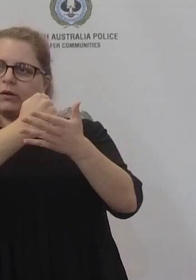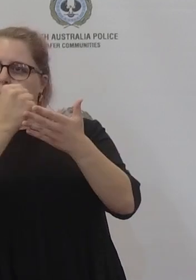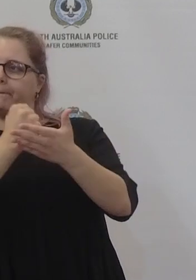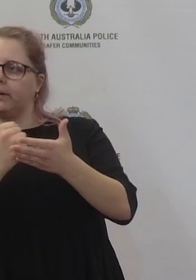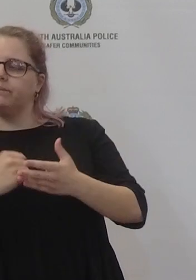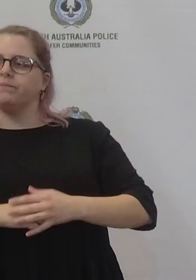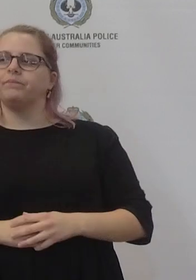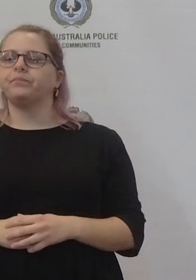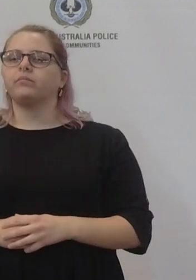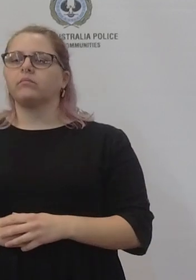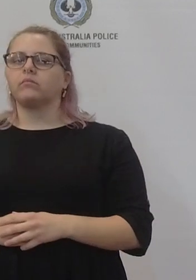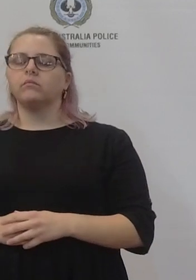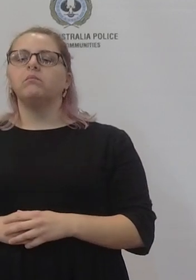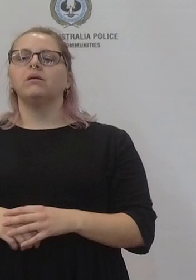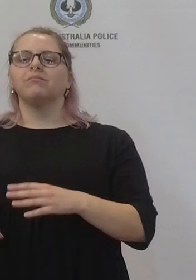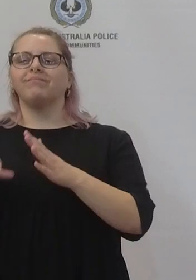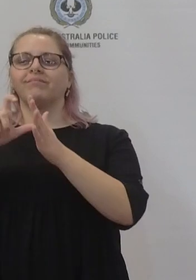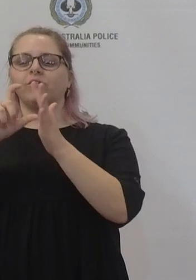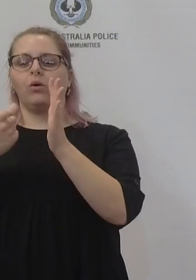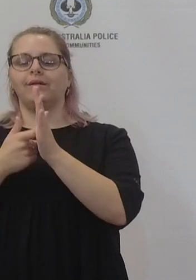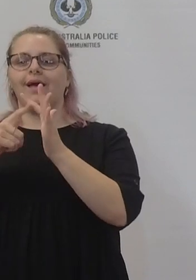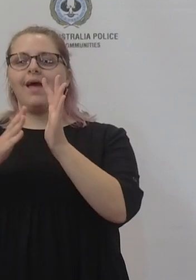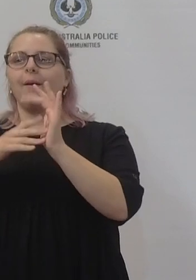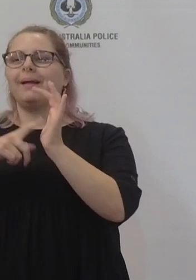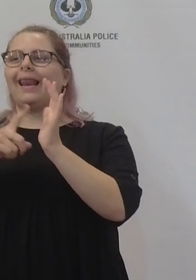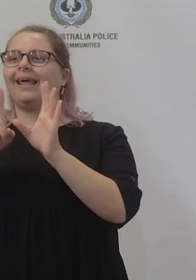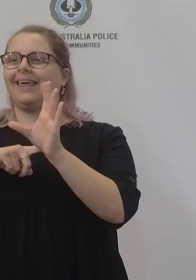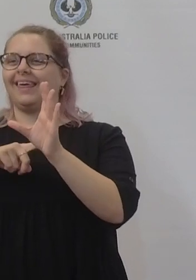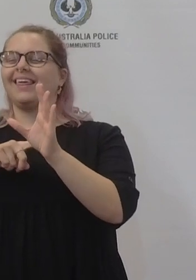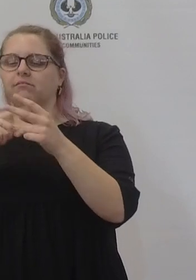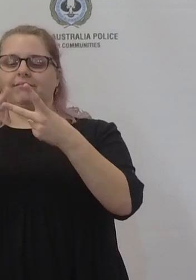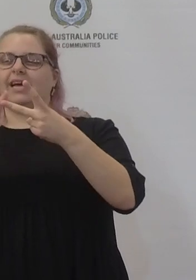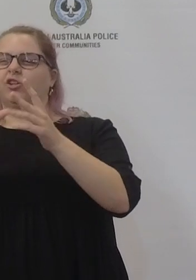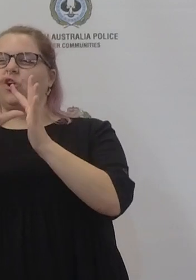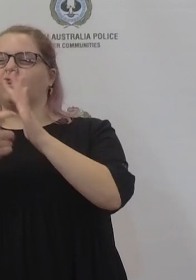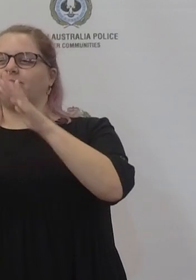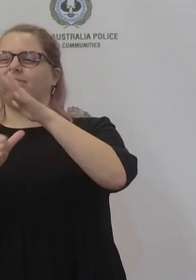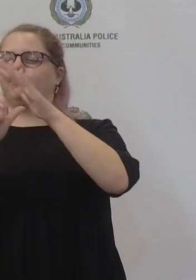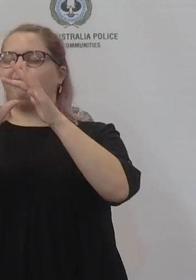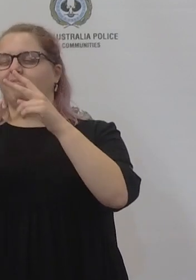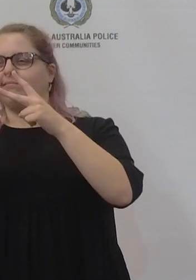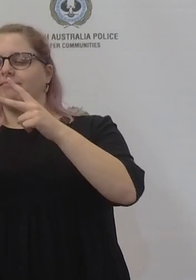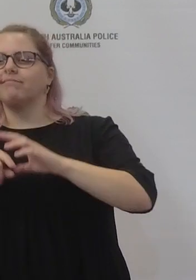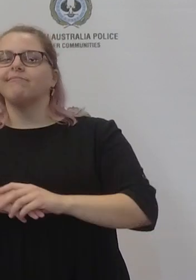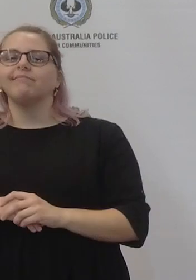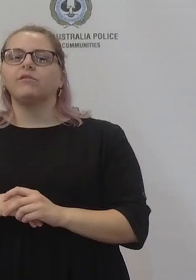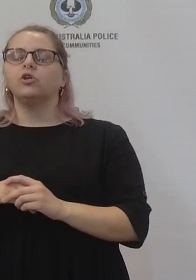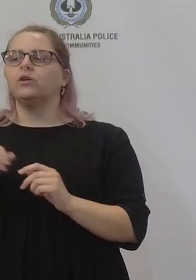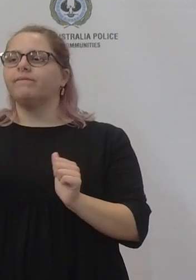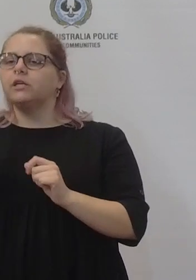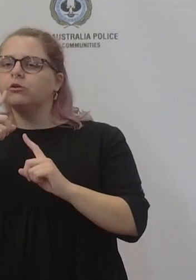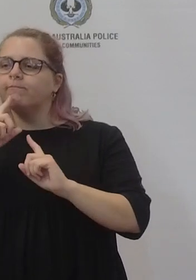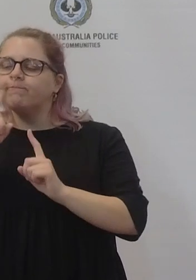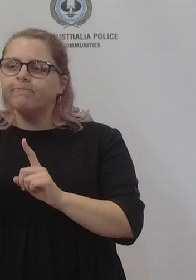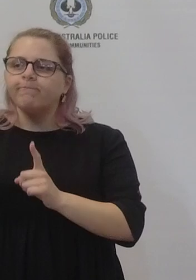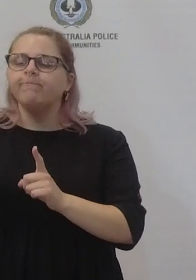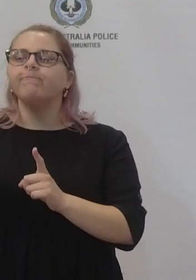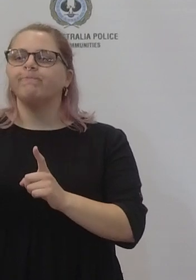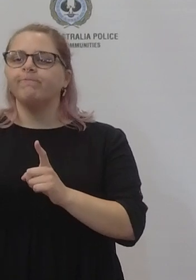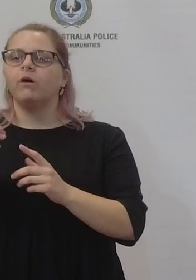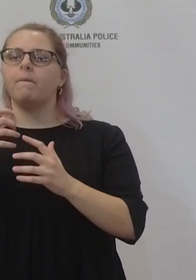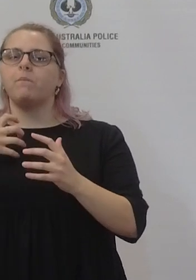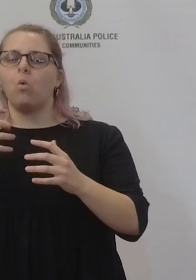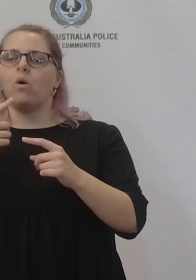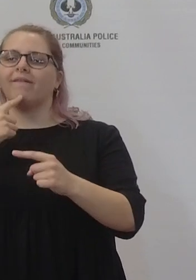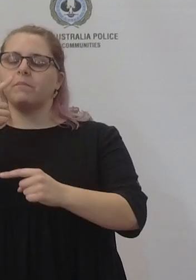Deputy Chief Medical Officer Dr Emily Kirkpatrick has also provided some information this week about um being able to access the oral um